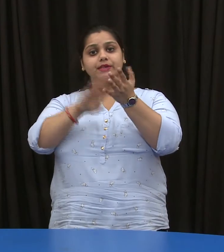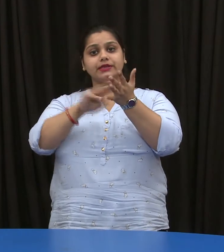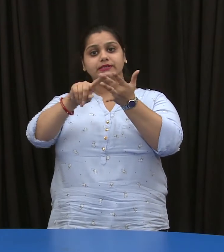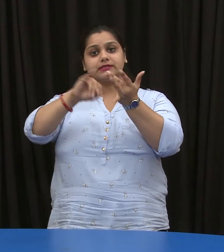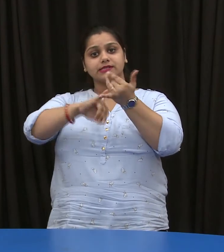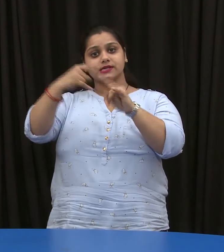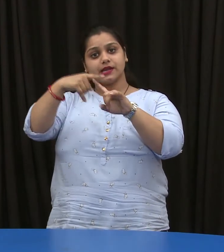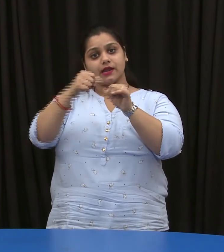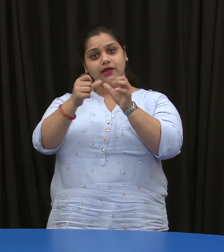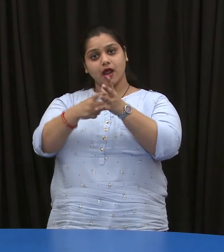Click Start.